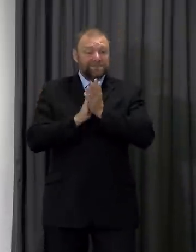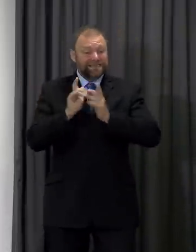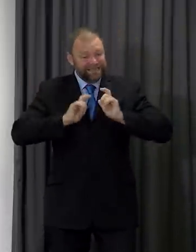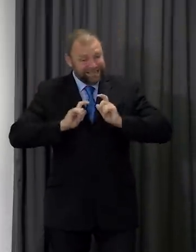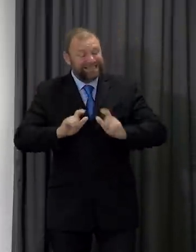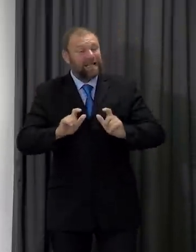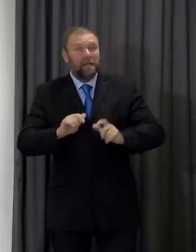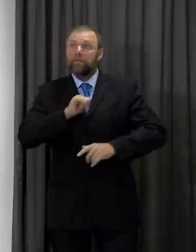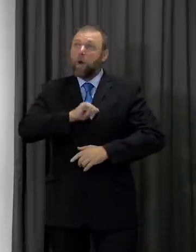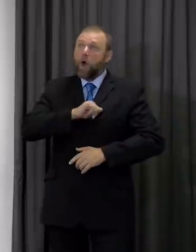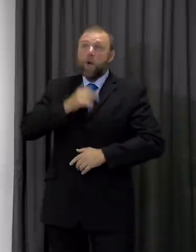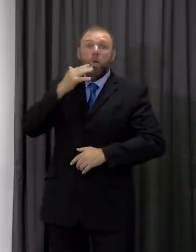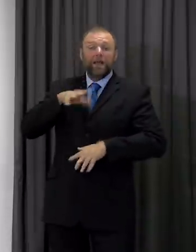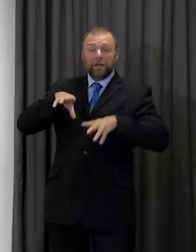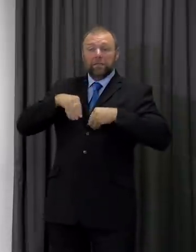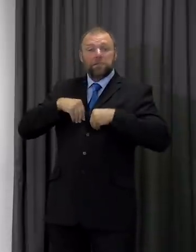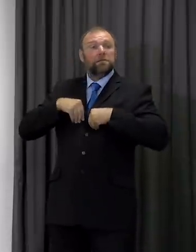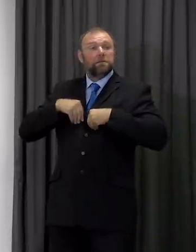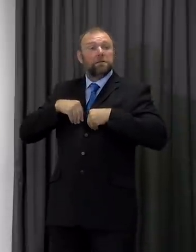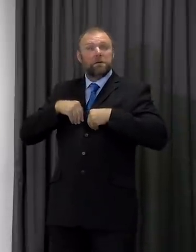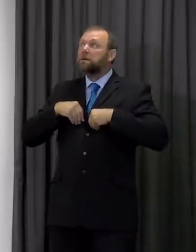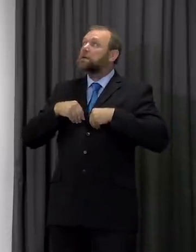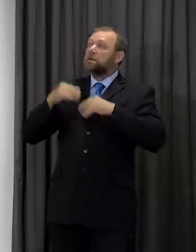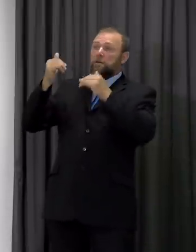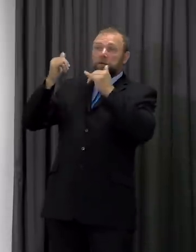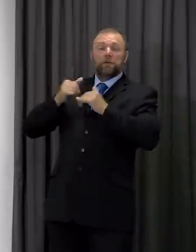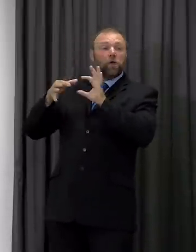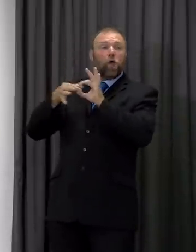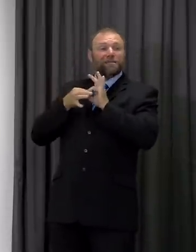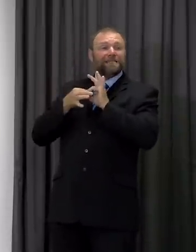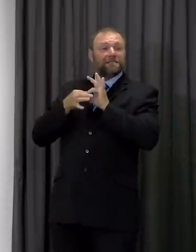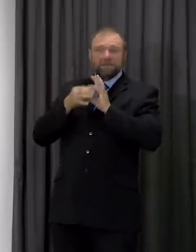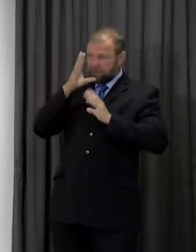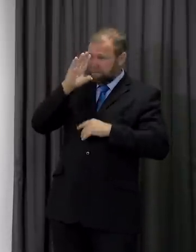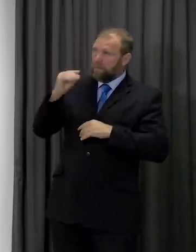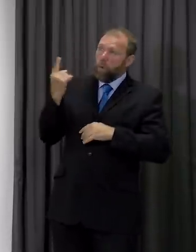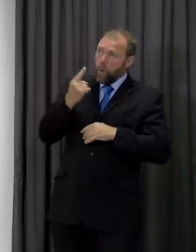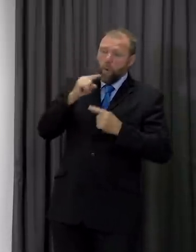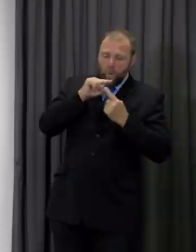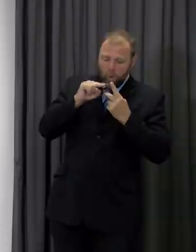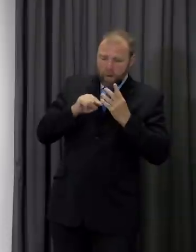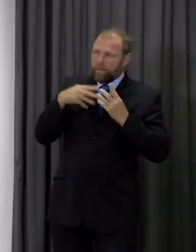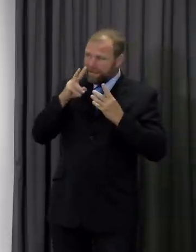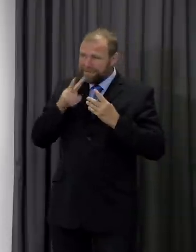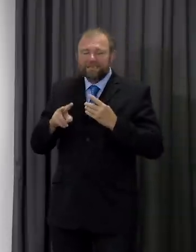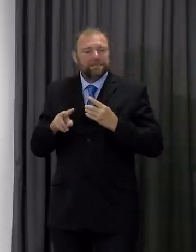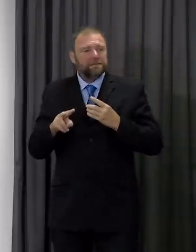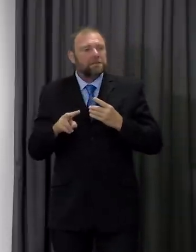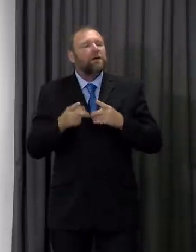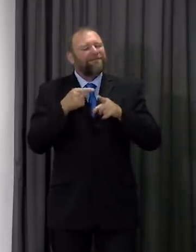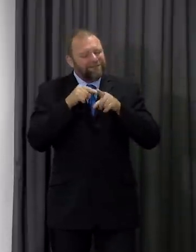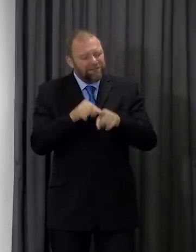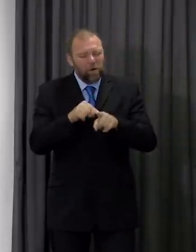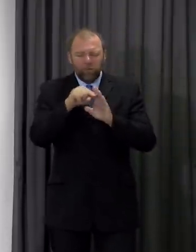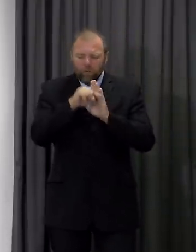be honest with contact tracers if you are contacted follow the rules on self isolation and please make sure you follow the rules